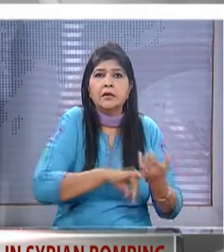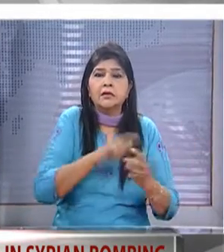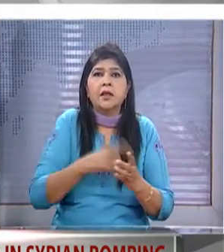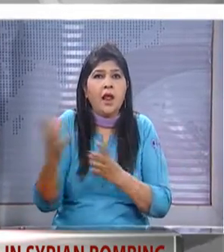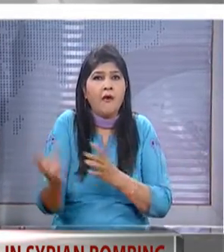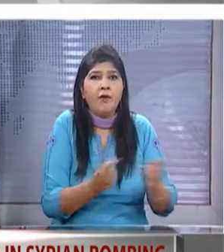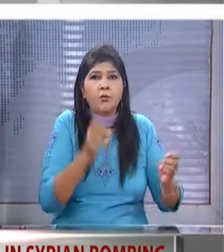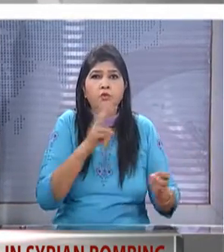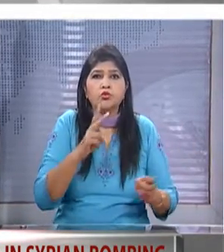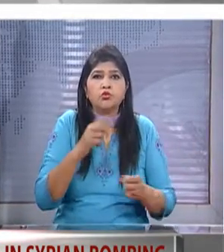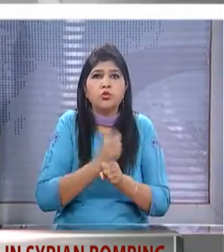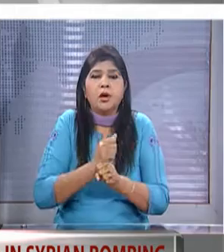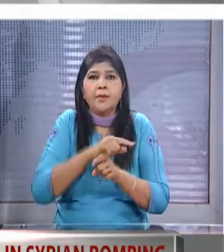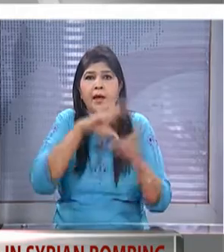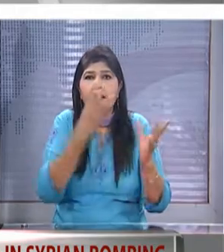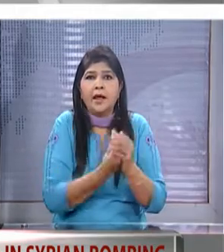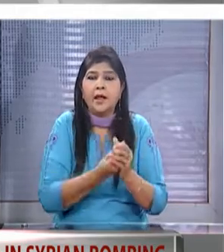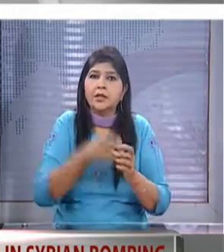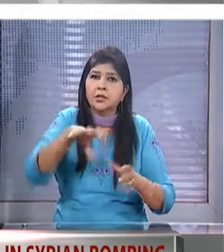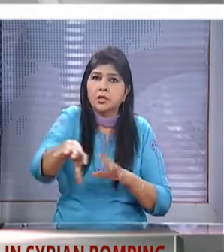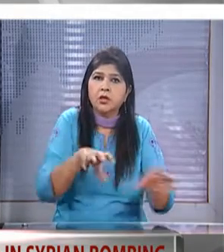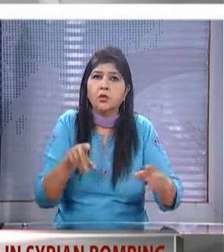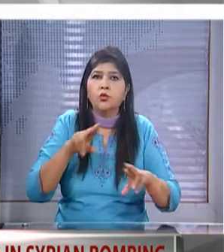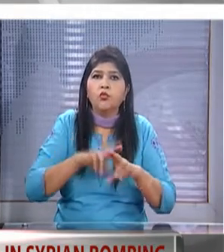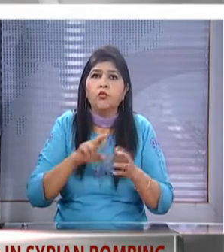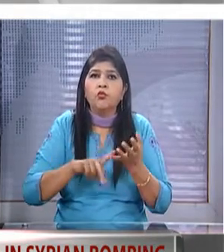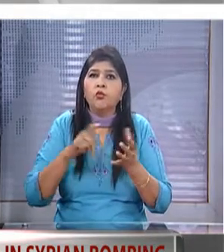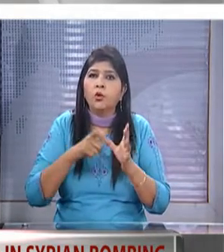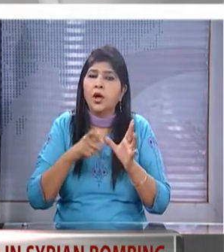from two government-held towns of war and kafraya